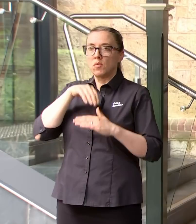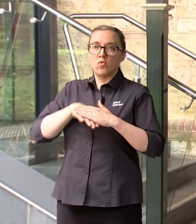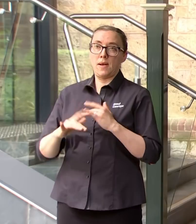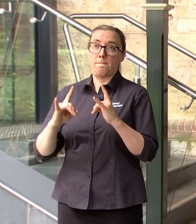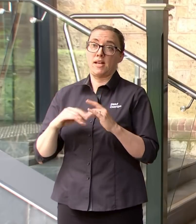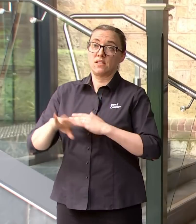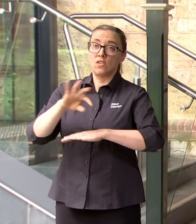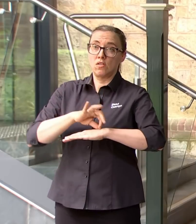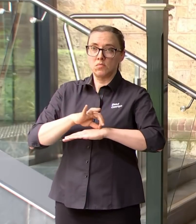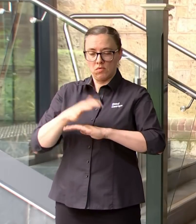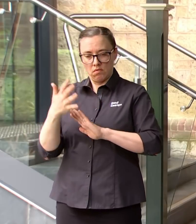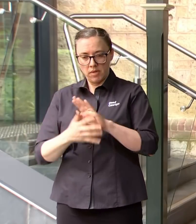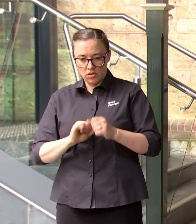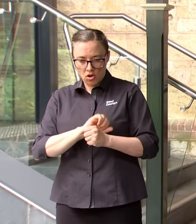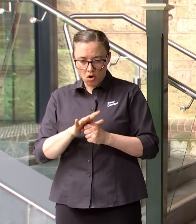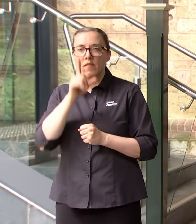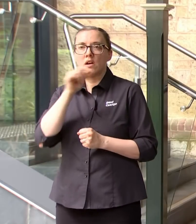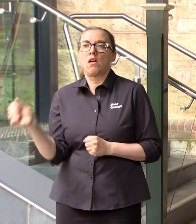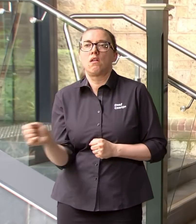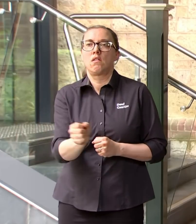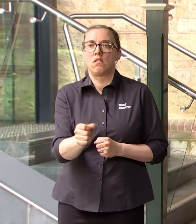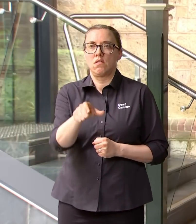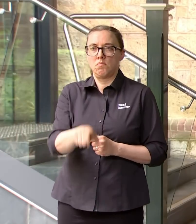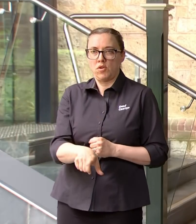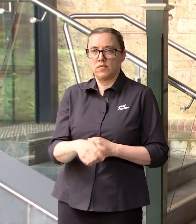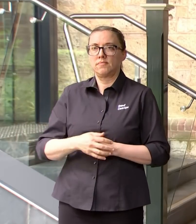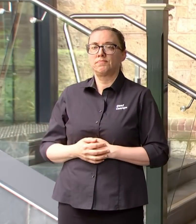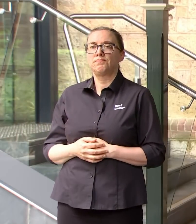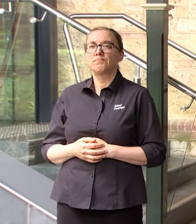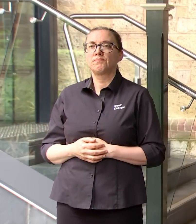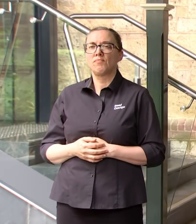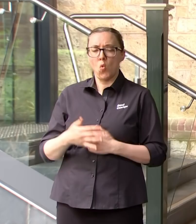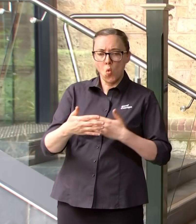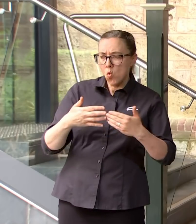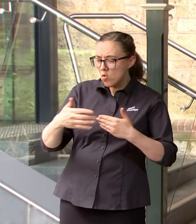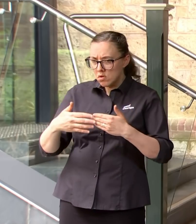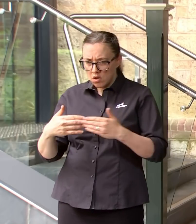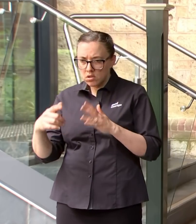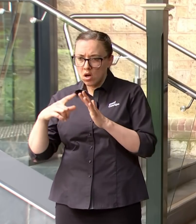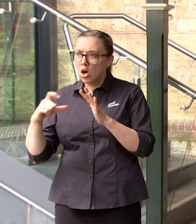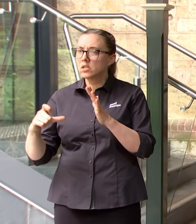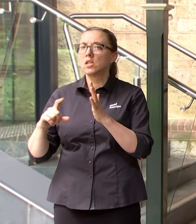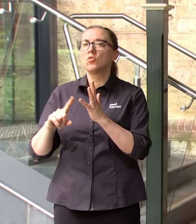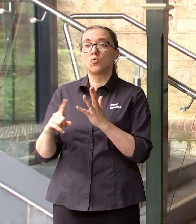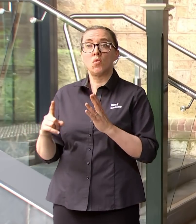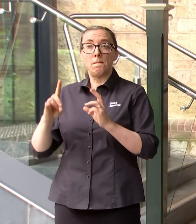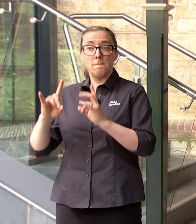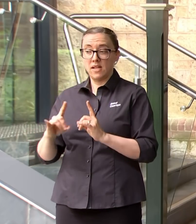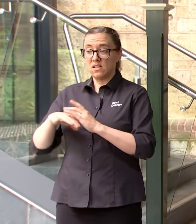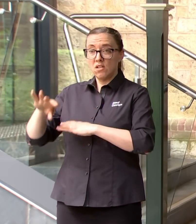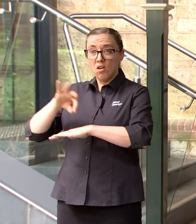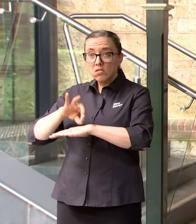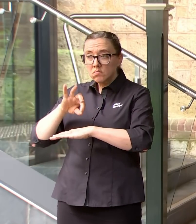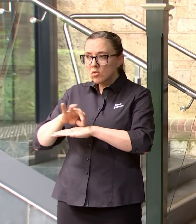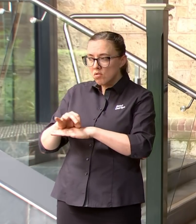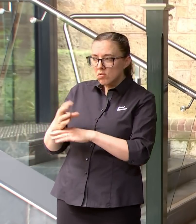beds within the private system when we've been able to contract those beds and in particular their ICU beds which we're not utilising at the moment